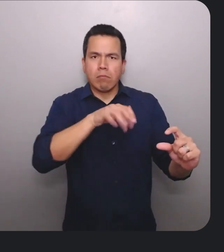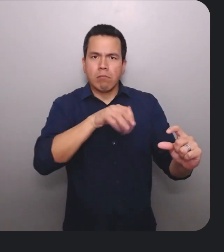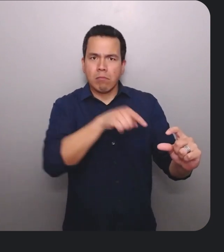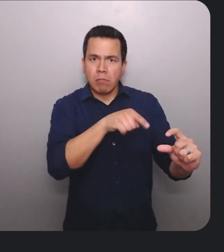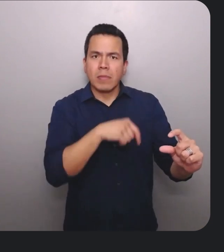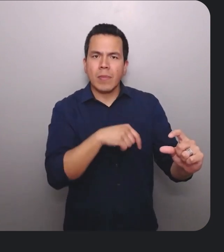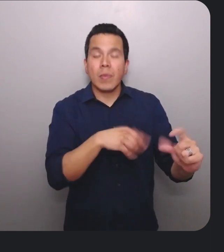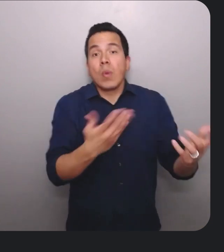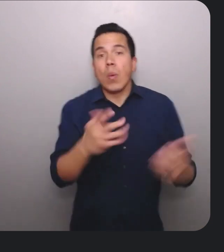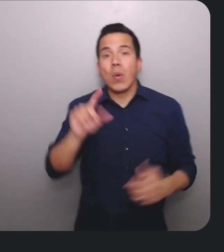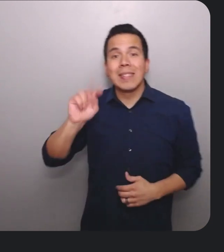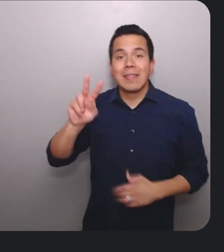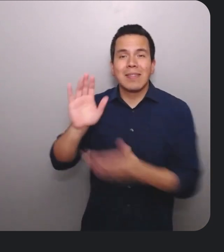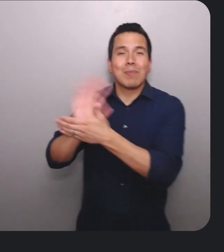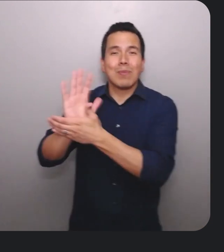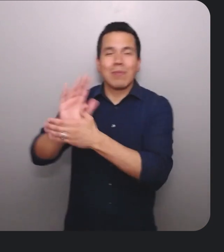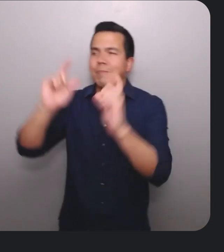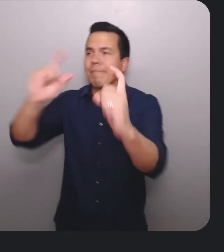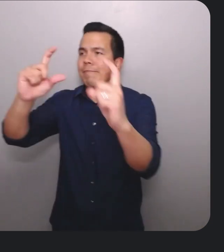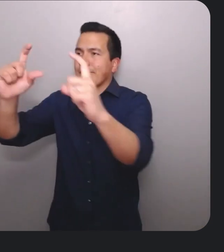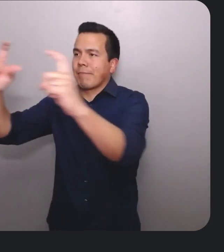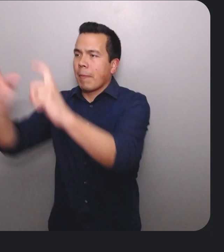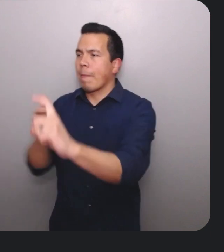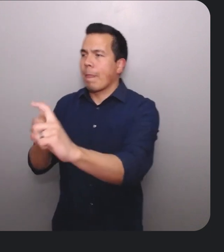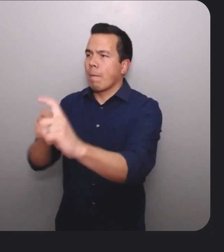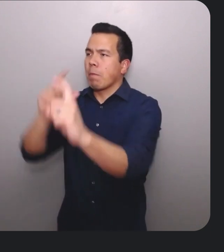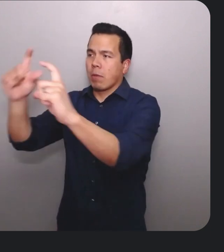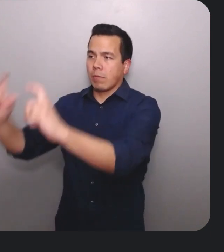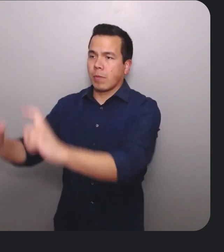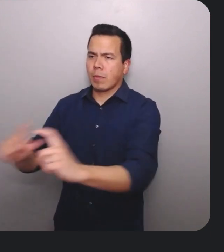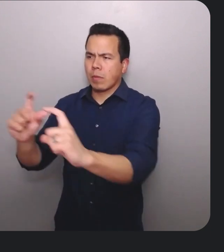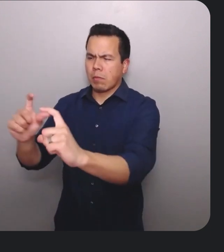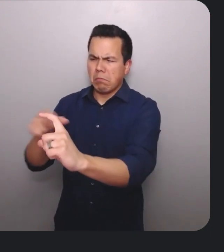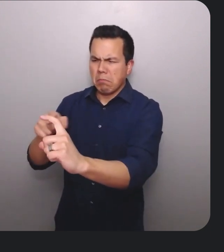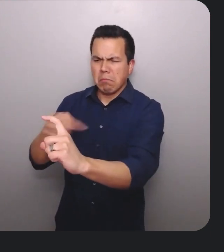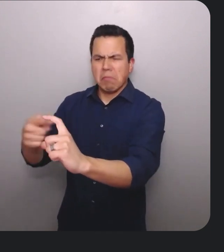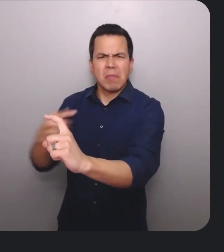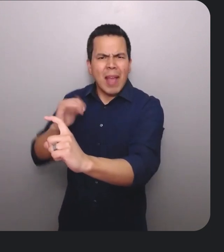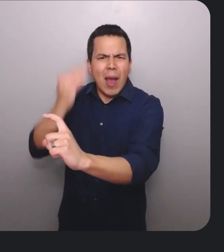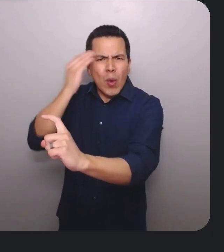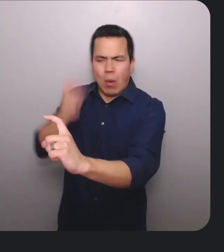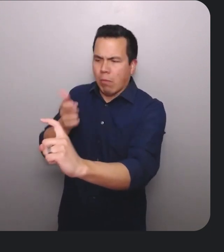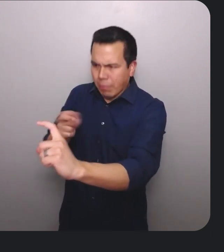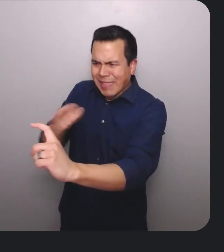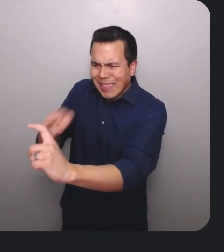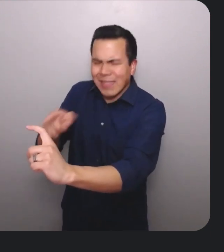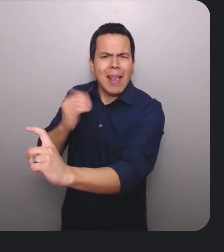of when you might be using a streaming service and you're using your remote control to select the video that you want to watch. How do you know which video you're currently on